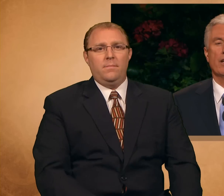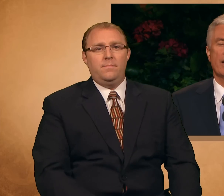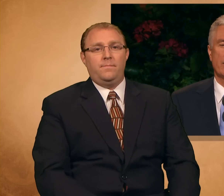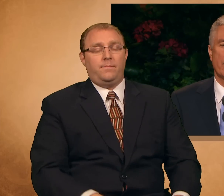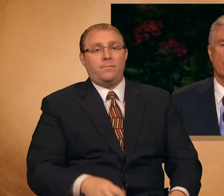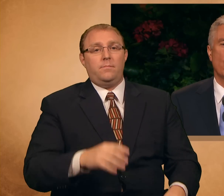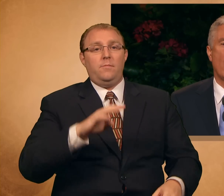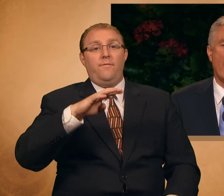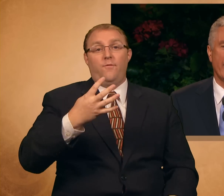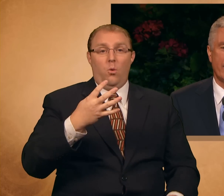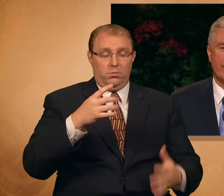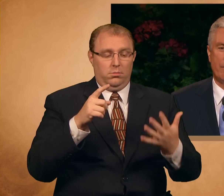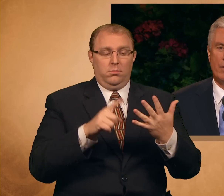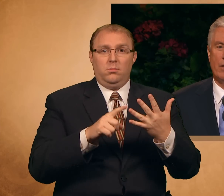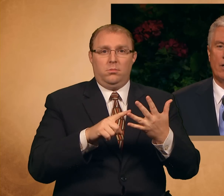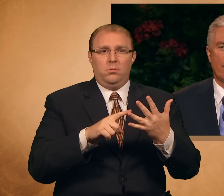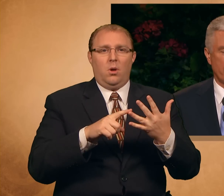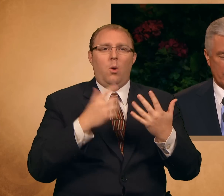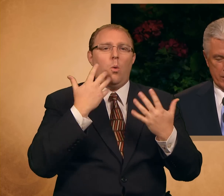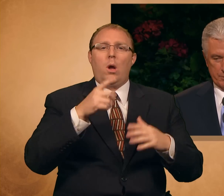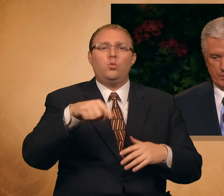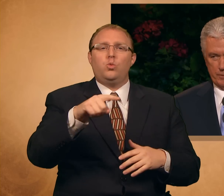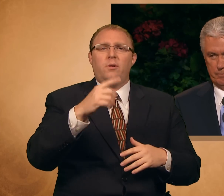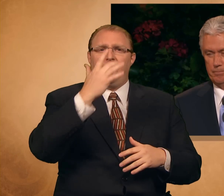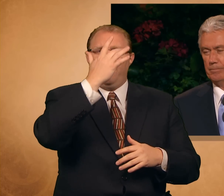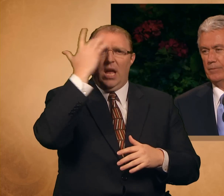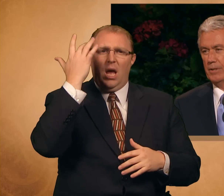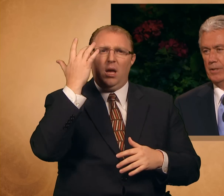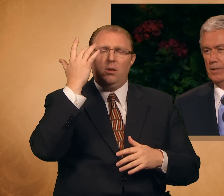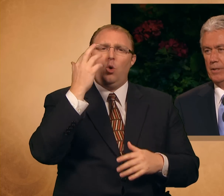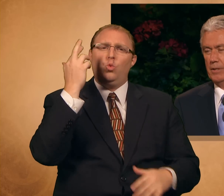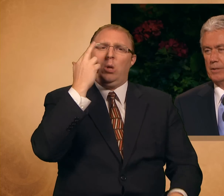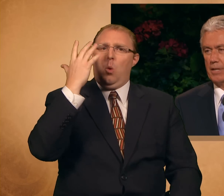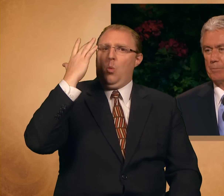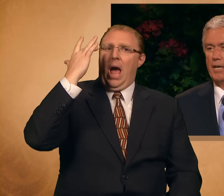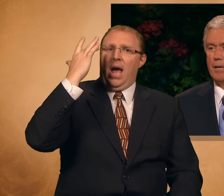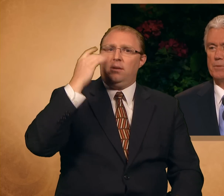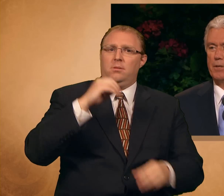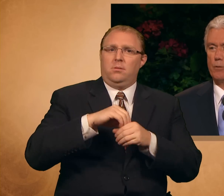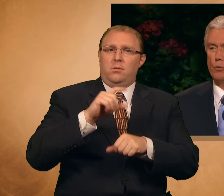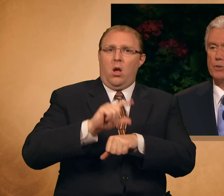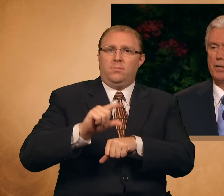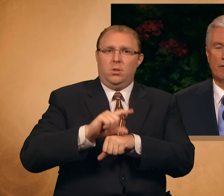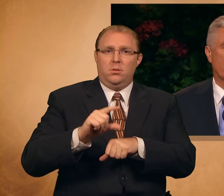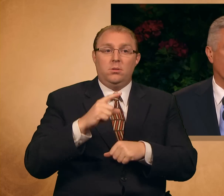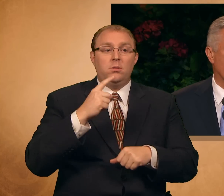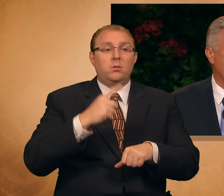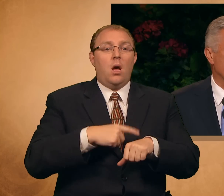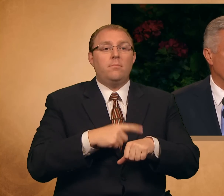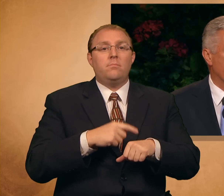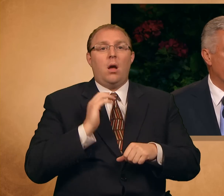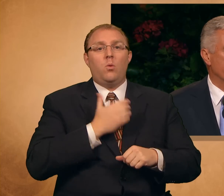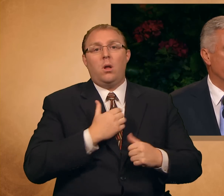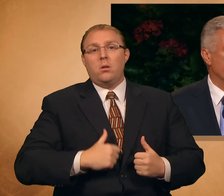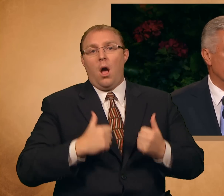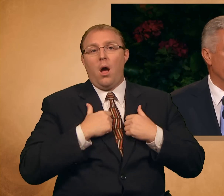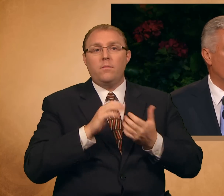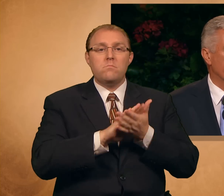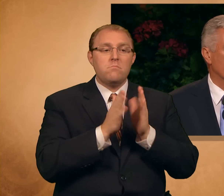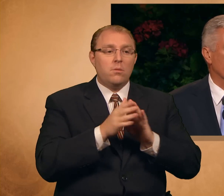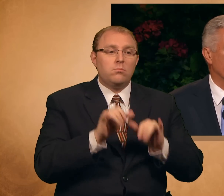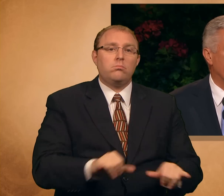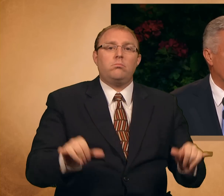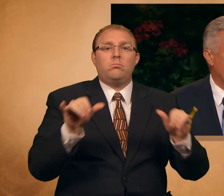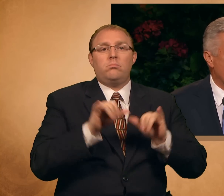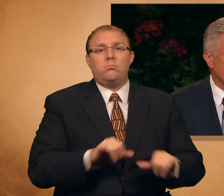forget not the why of the gospel. Sometimes, in the routine of our lives, we unintentionally